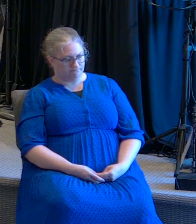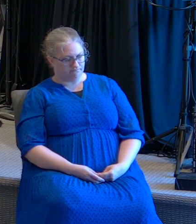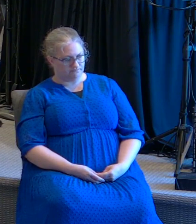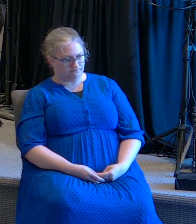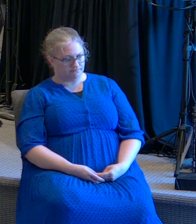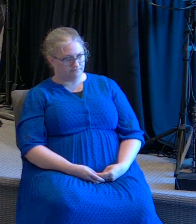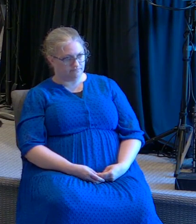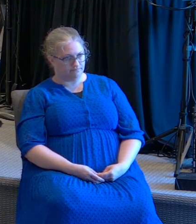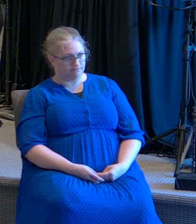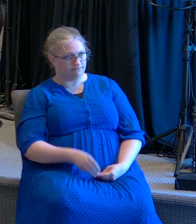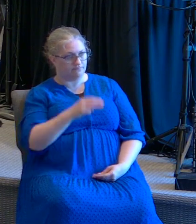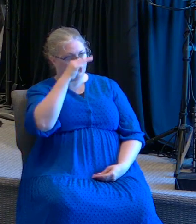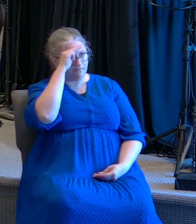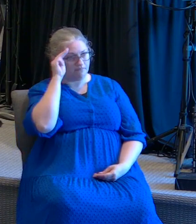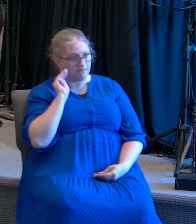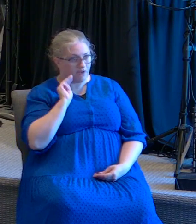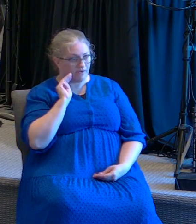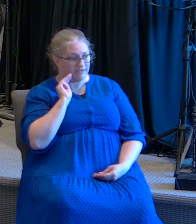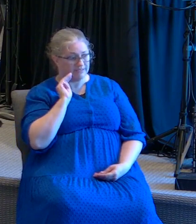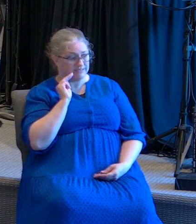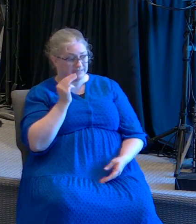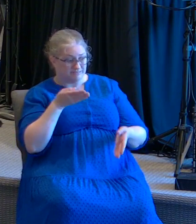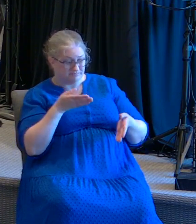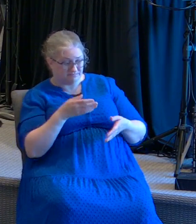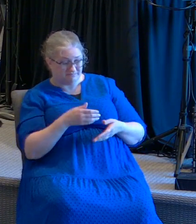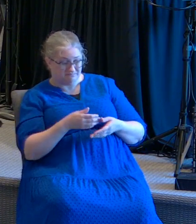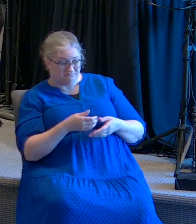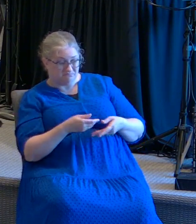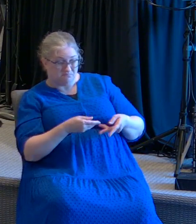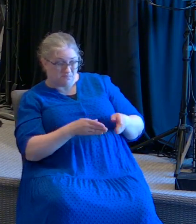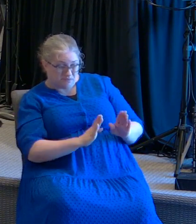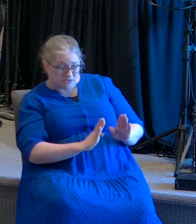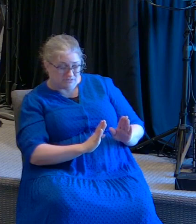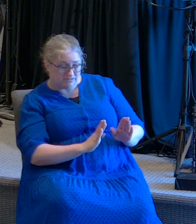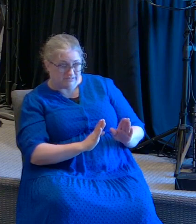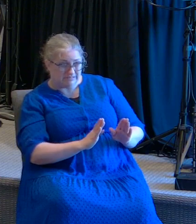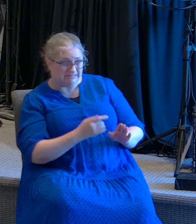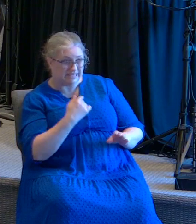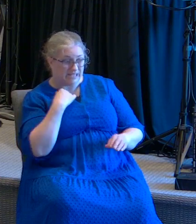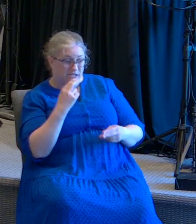mary would you give me permission to use your body to create a body with blood